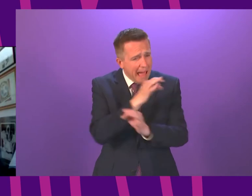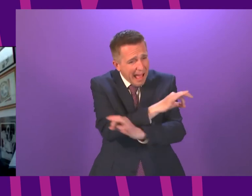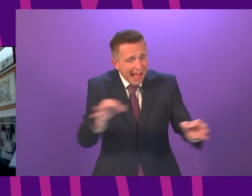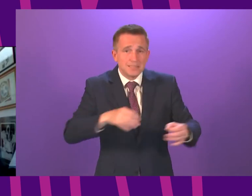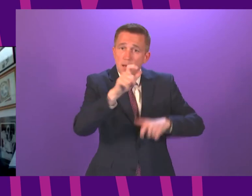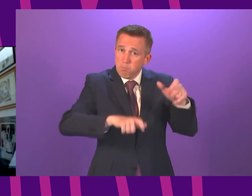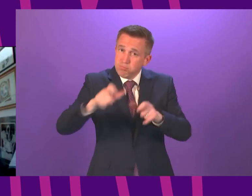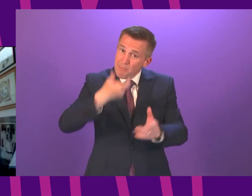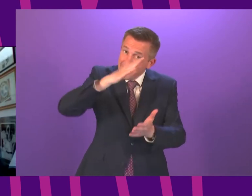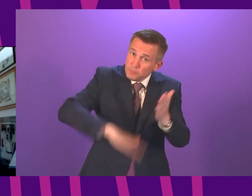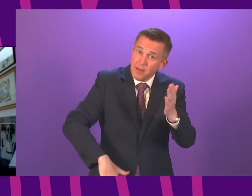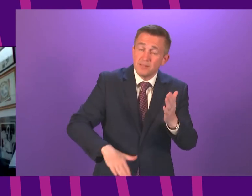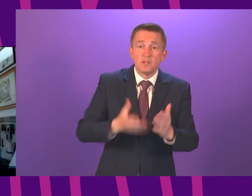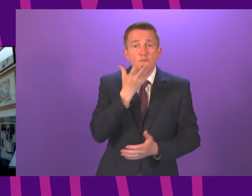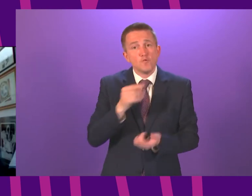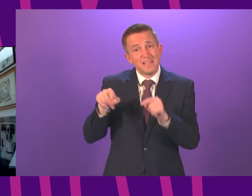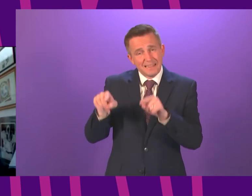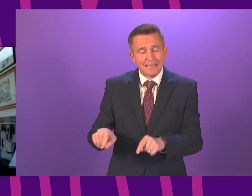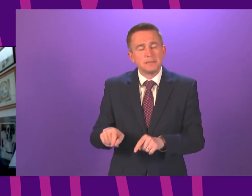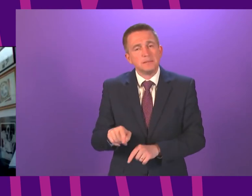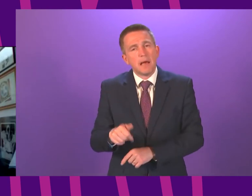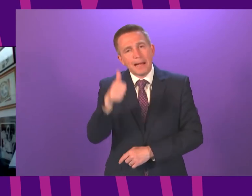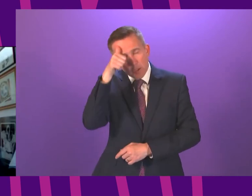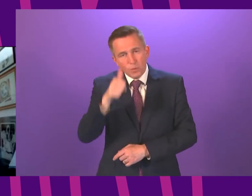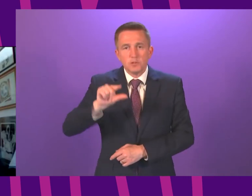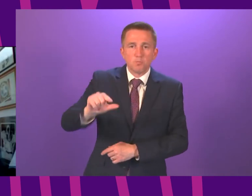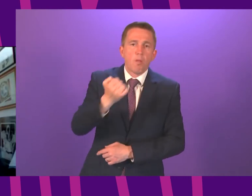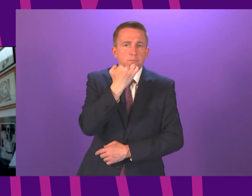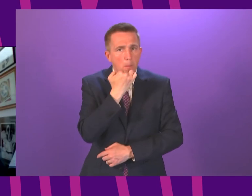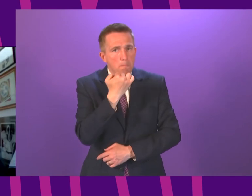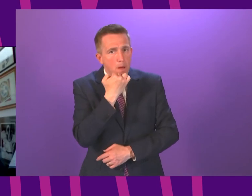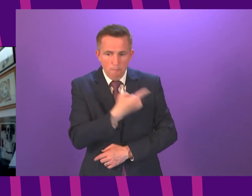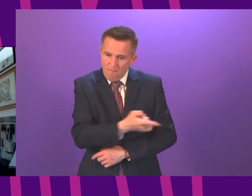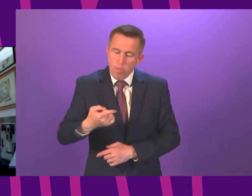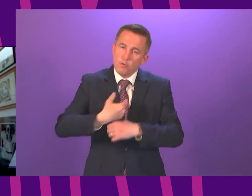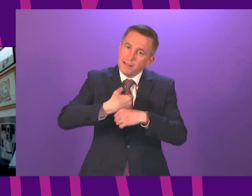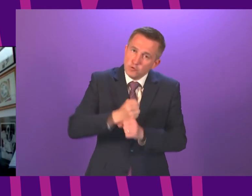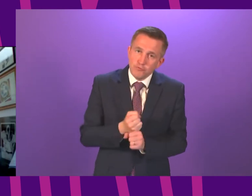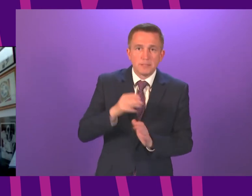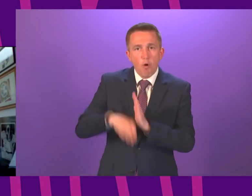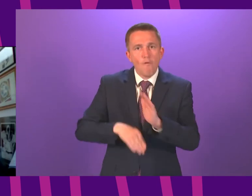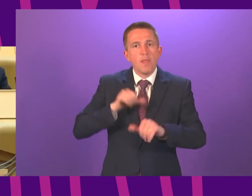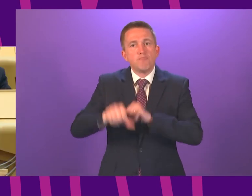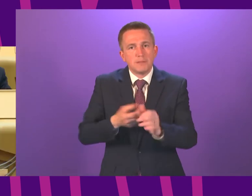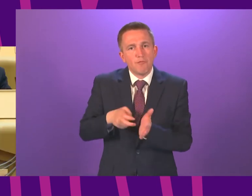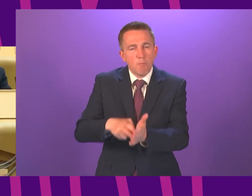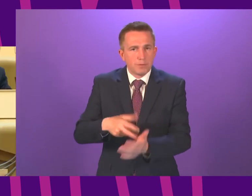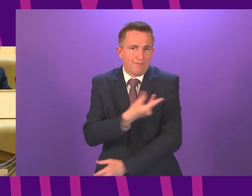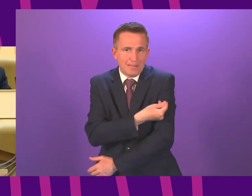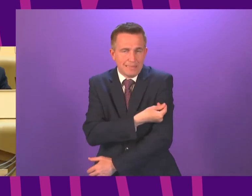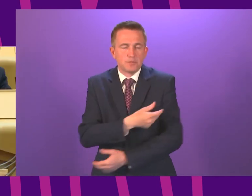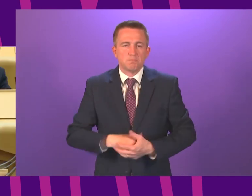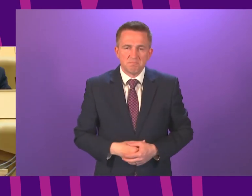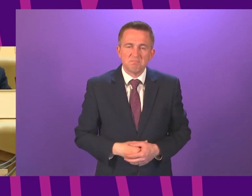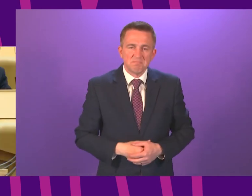experience was it is a minority a small minority but it's very stressful for that minority first minister I